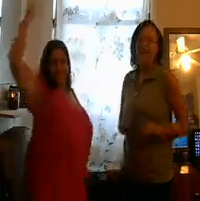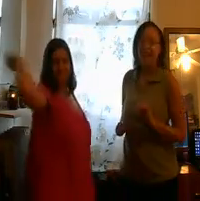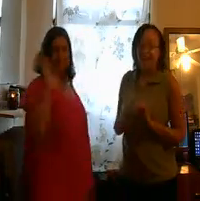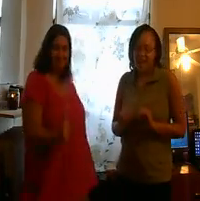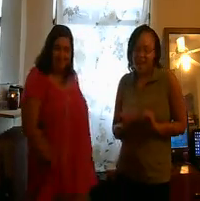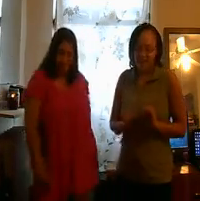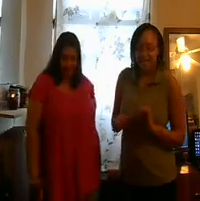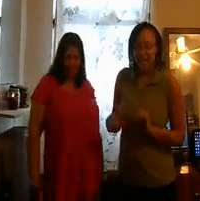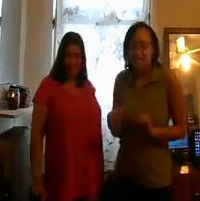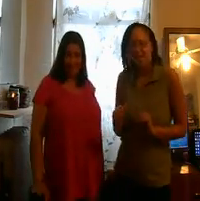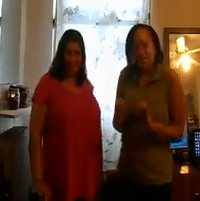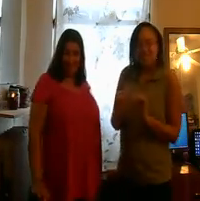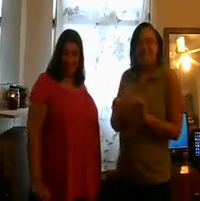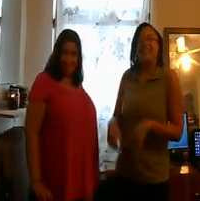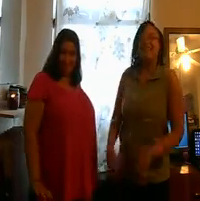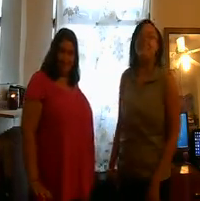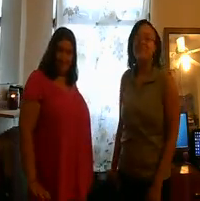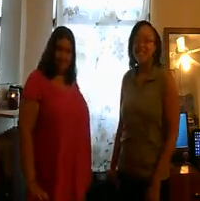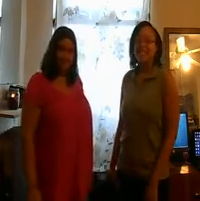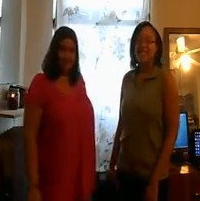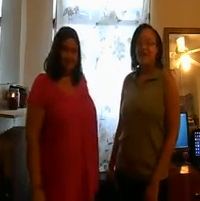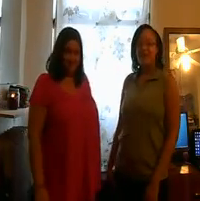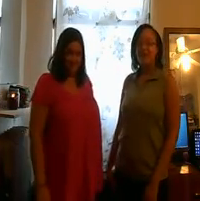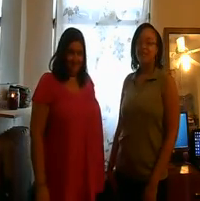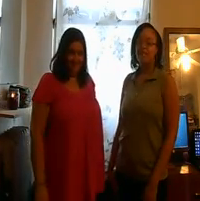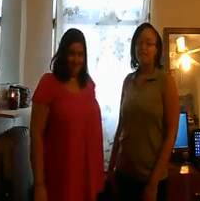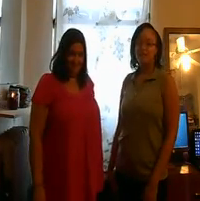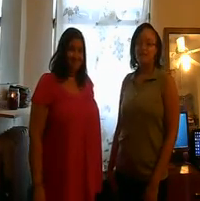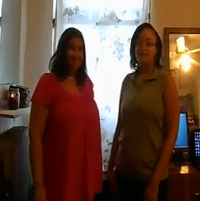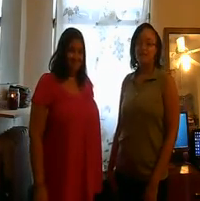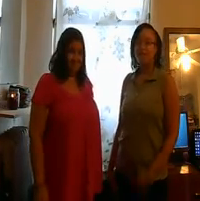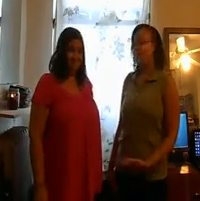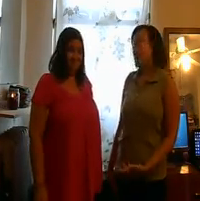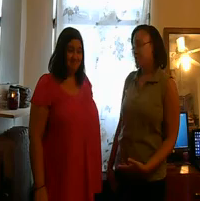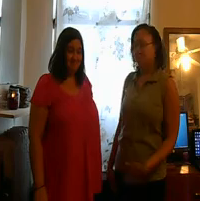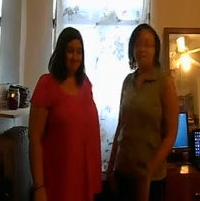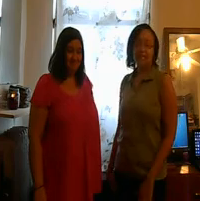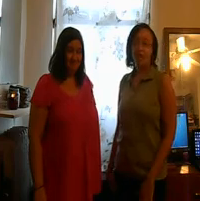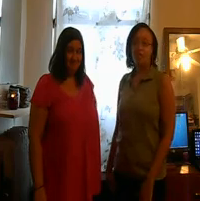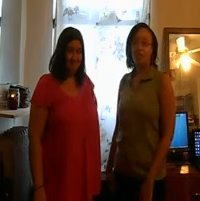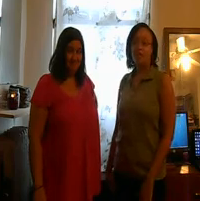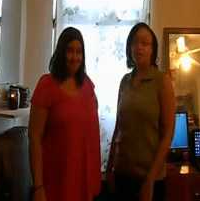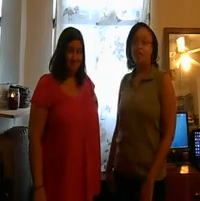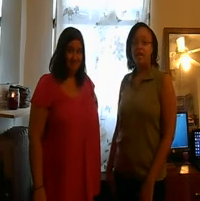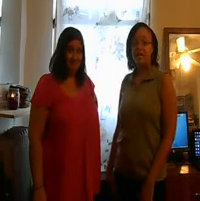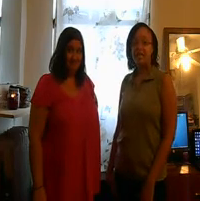I like salsa music. Despite all these differences, there's things that bond us together. For instance,